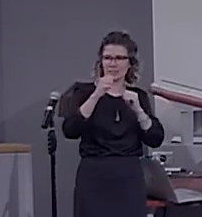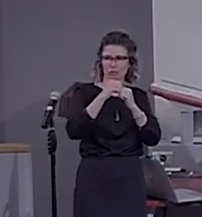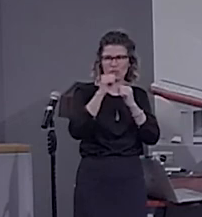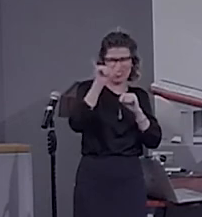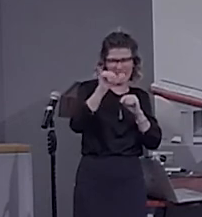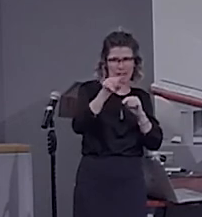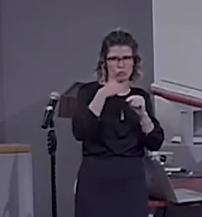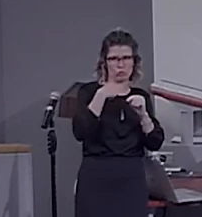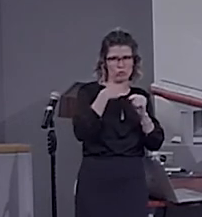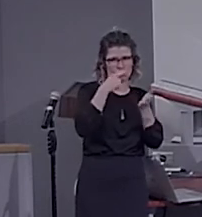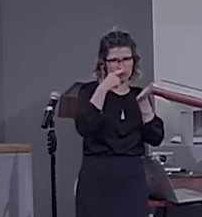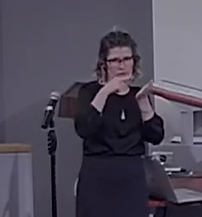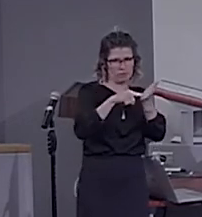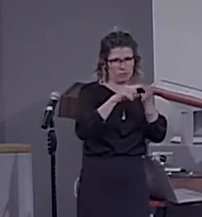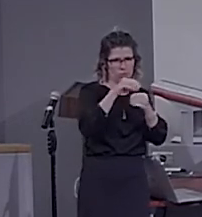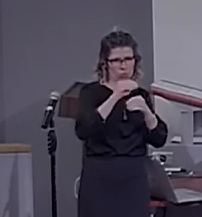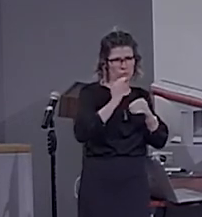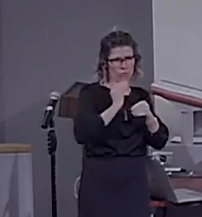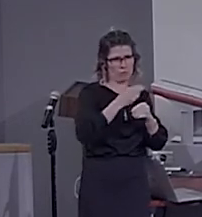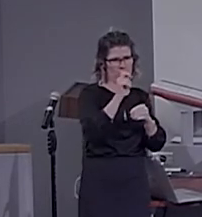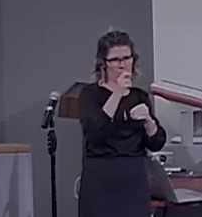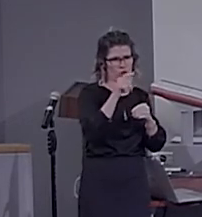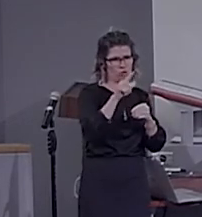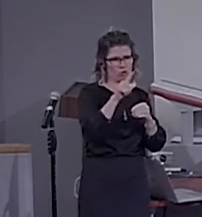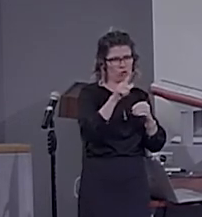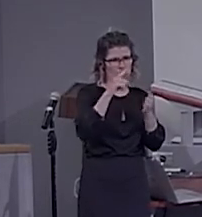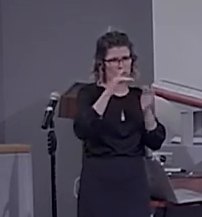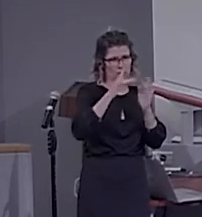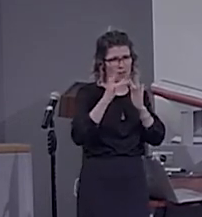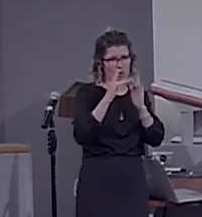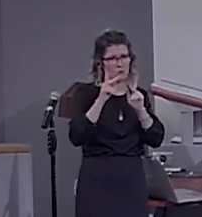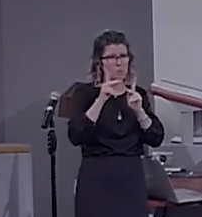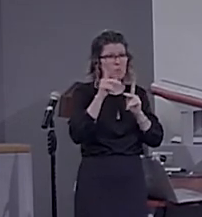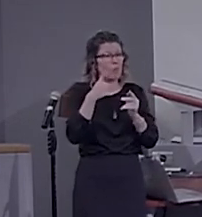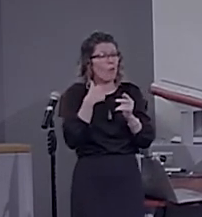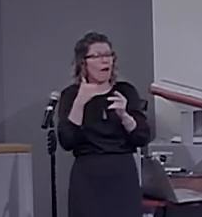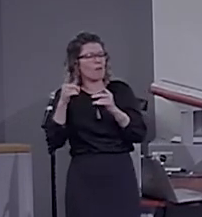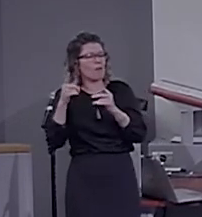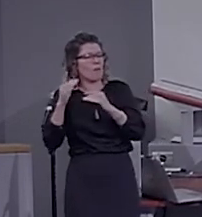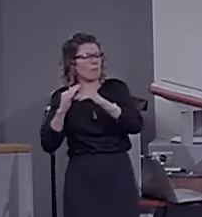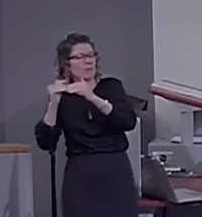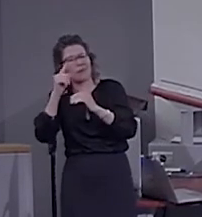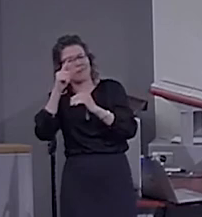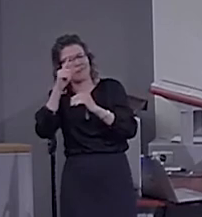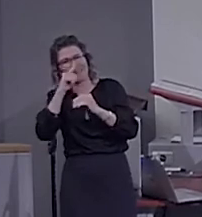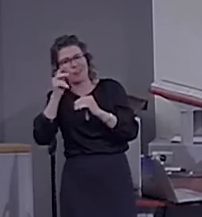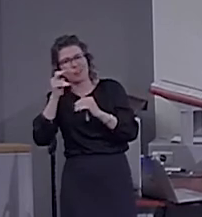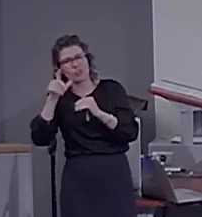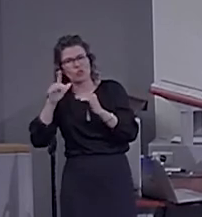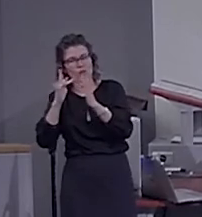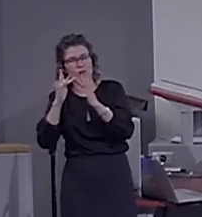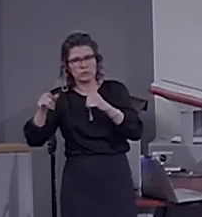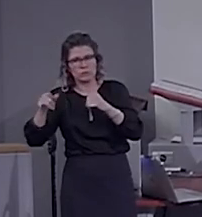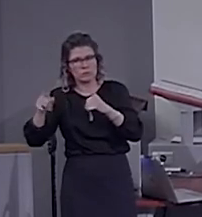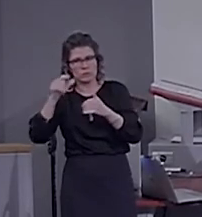Even people who do artificial neural networks, they don't know how to do that. So there's a real challenge there. There are very good models